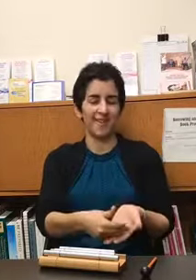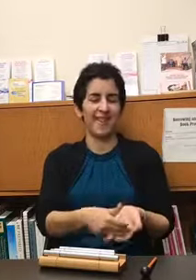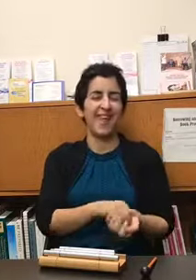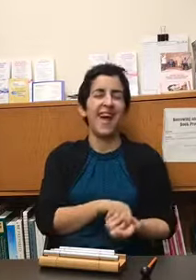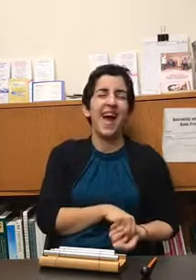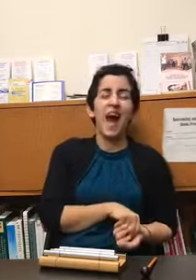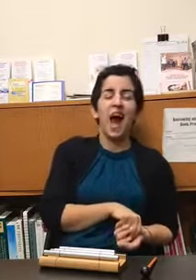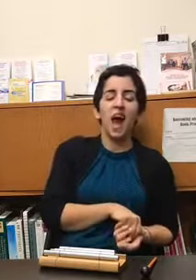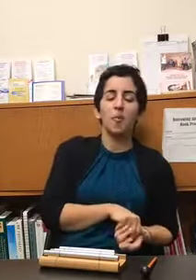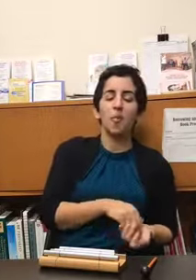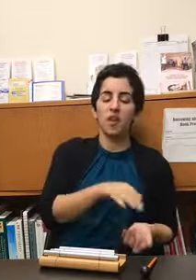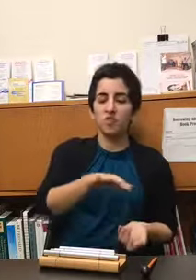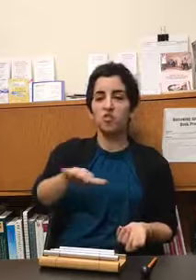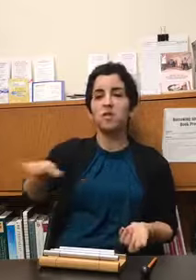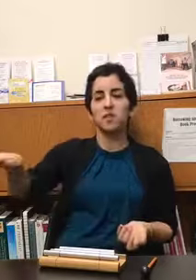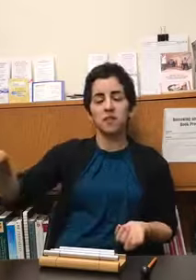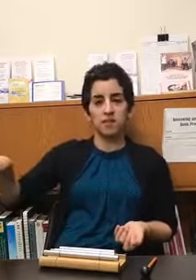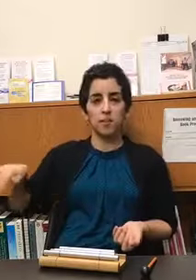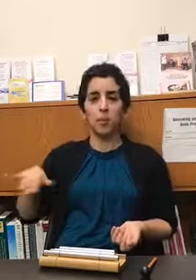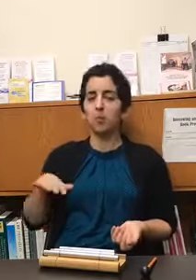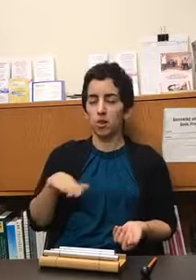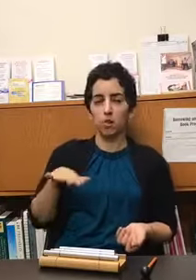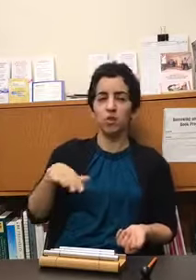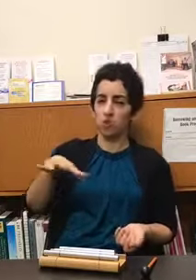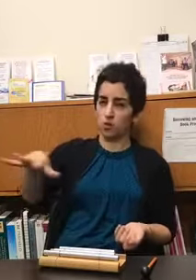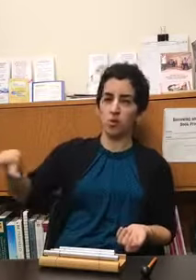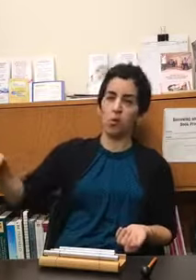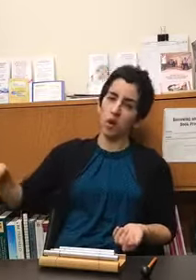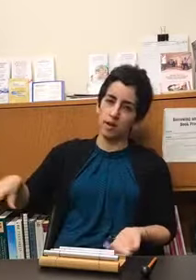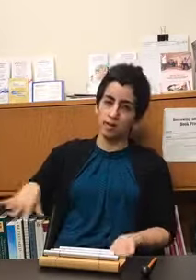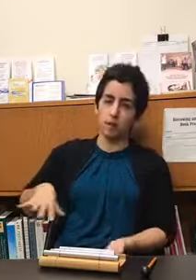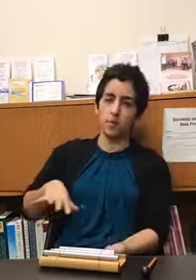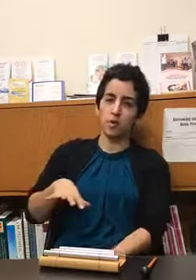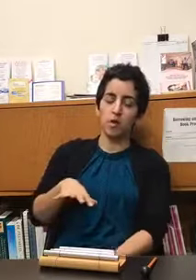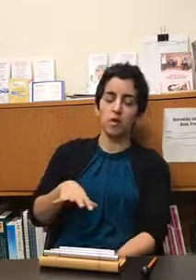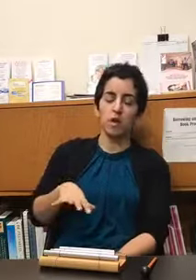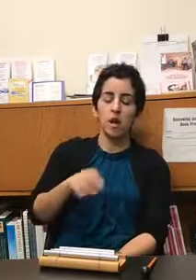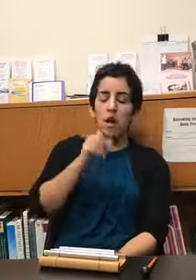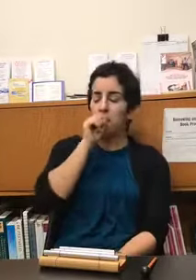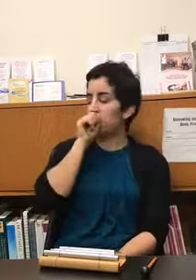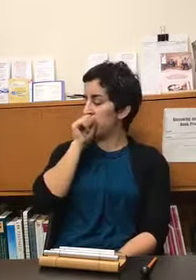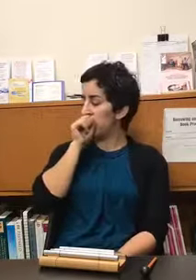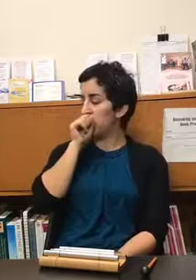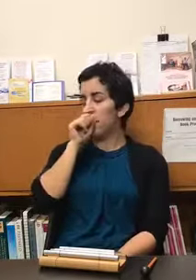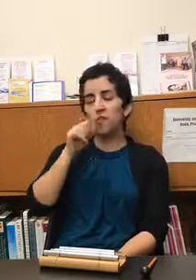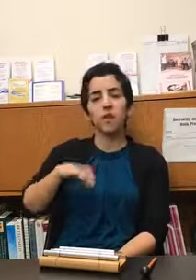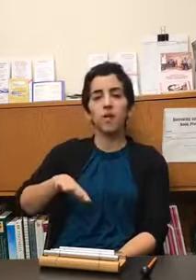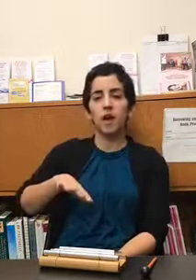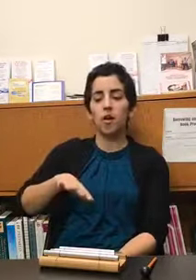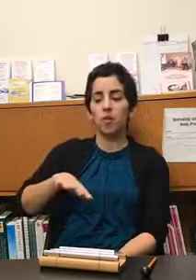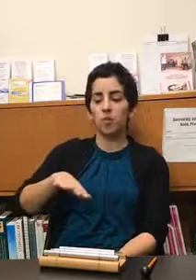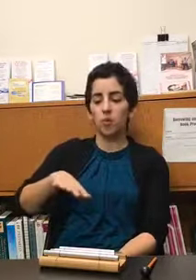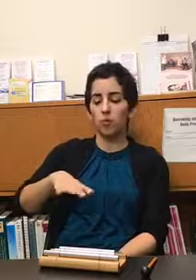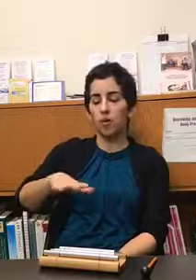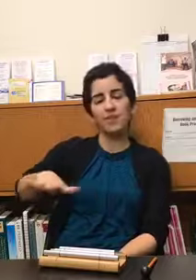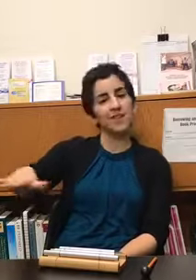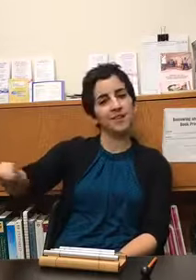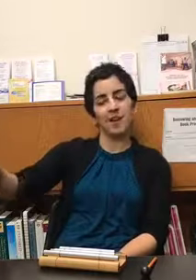we can do some of the deeper below the soil work i sometimes call it of figuring out what is the anxiety